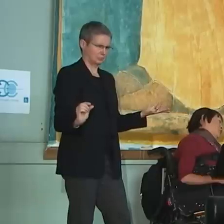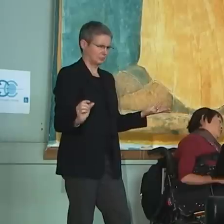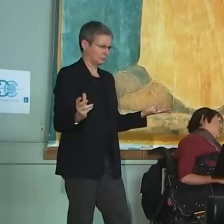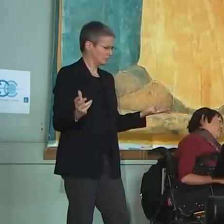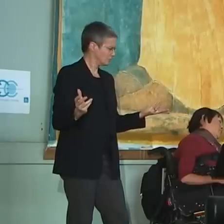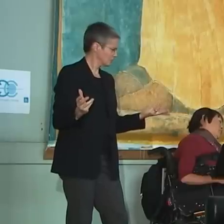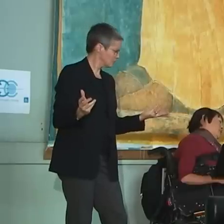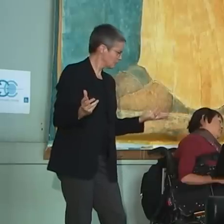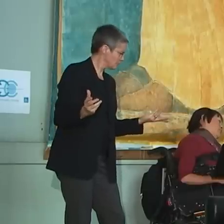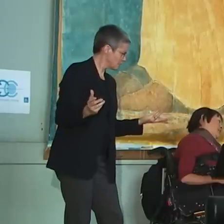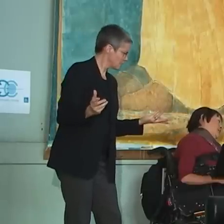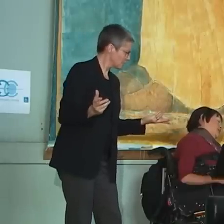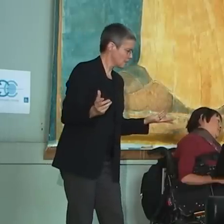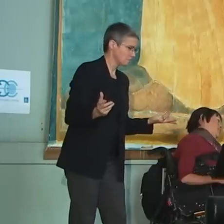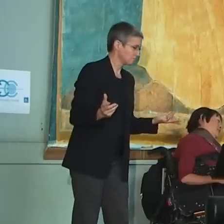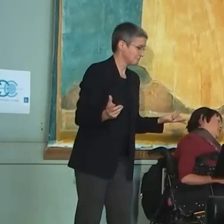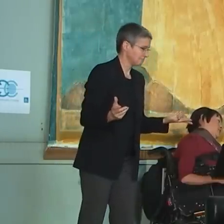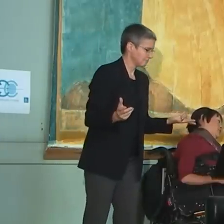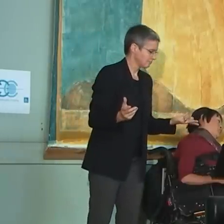Thank